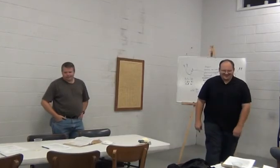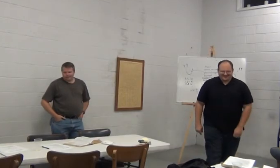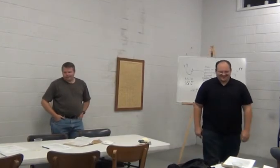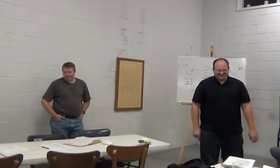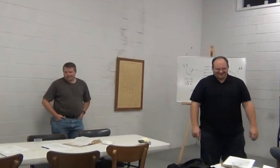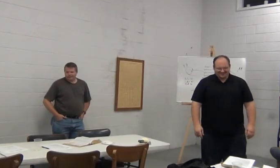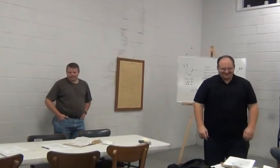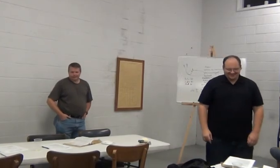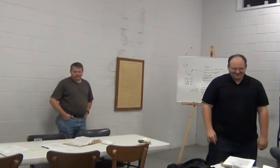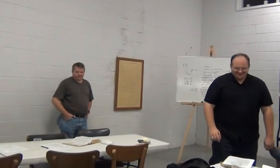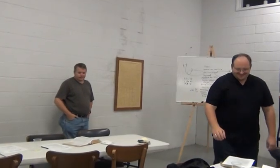That's all.